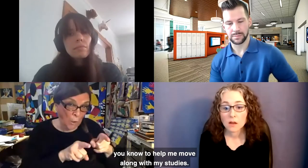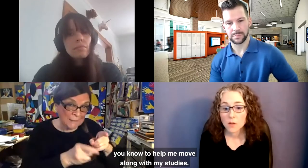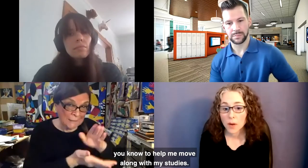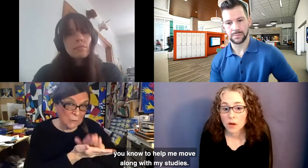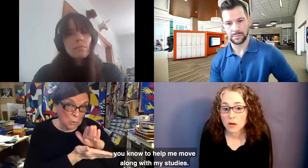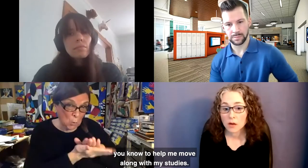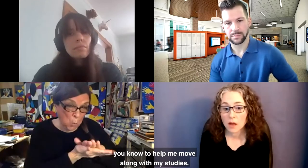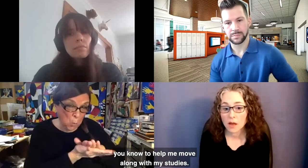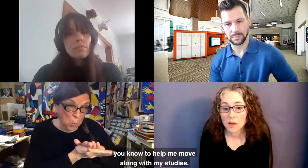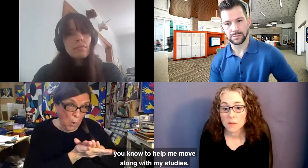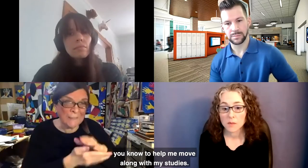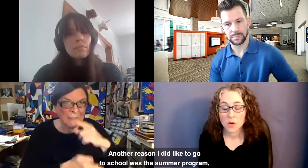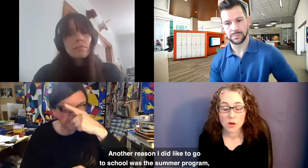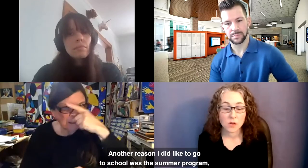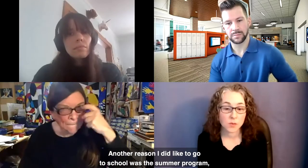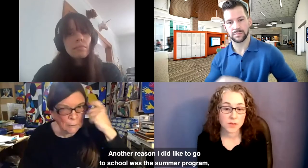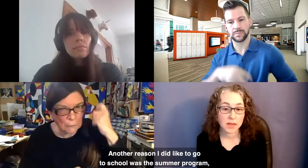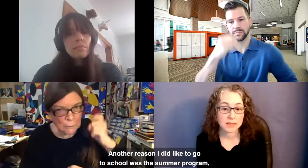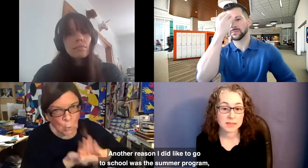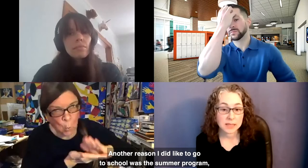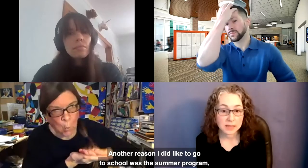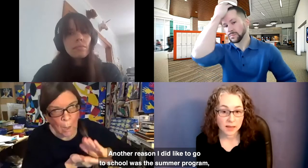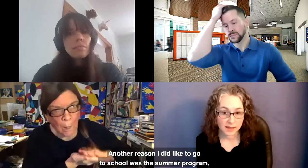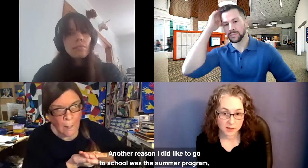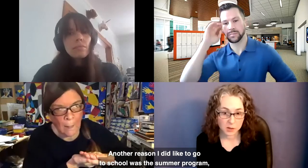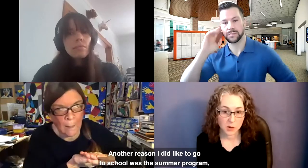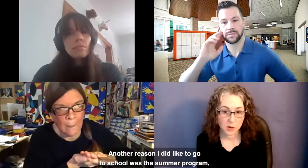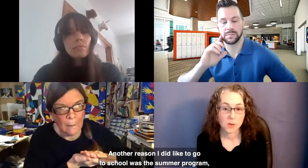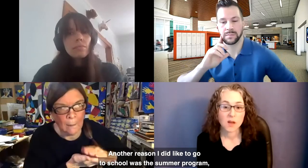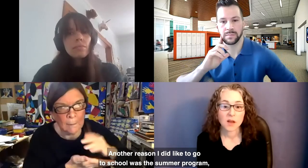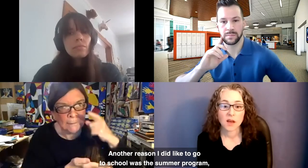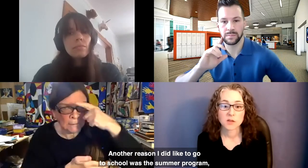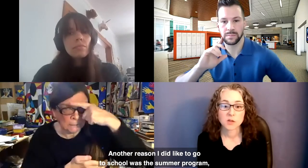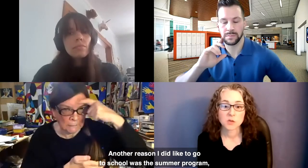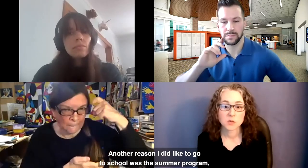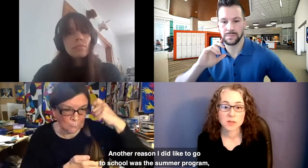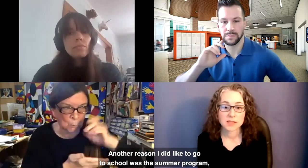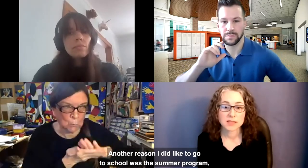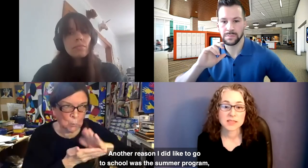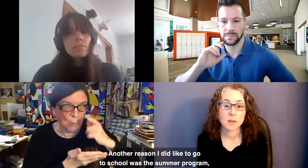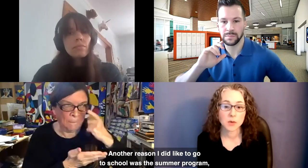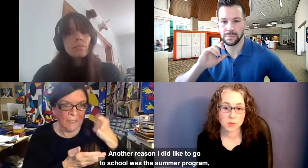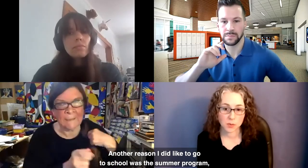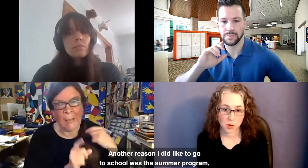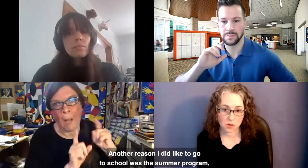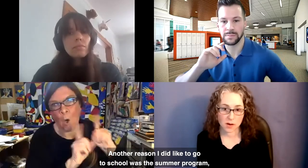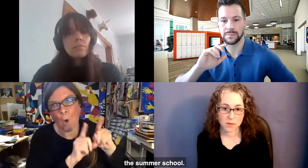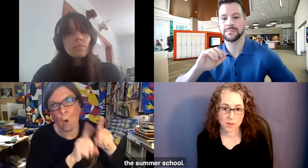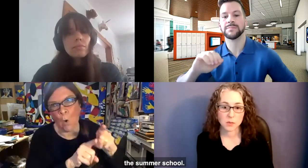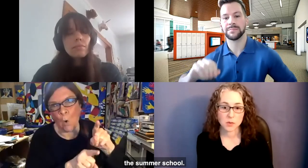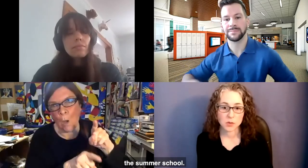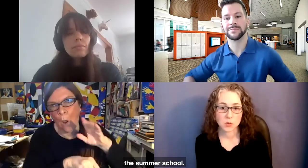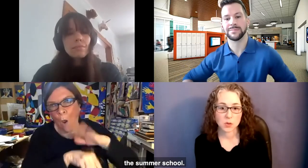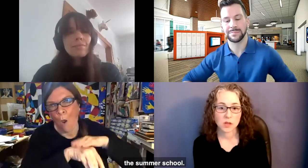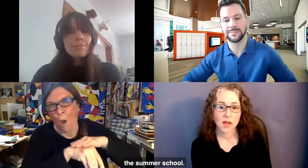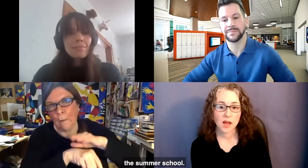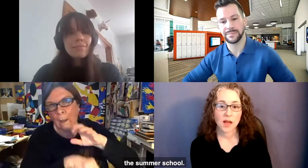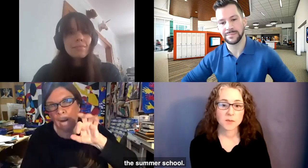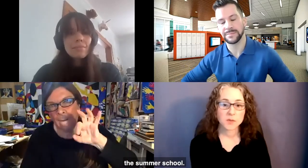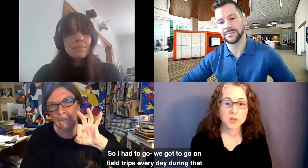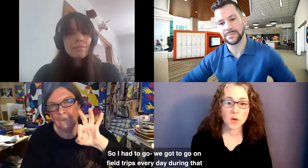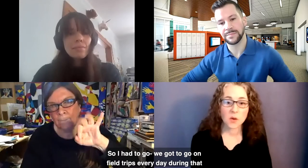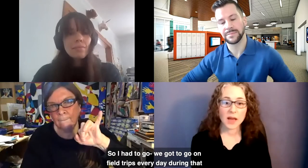Another part, another reason I did like to go to school was the summer program, the summer school.